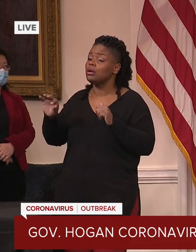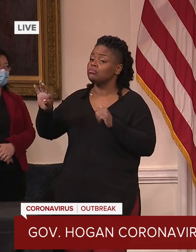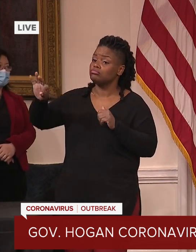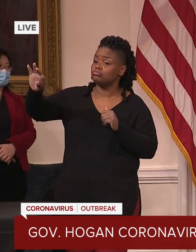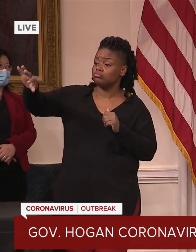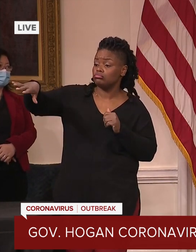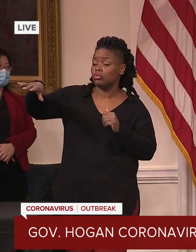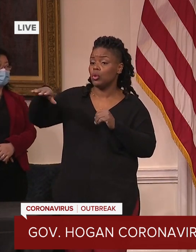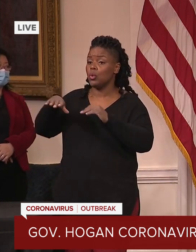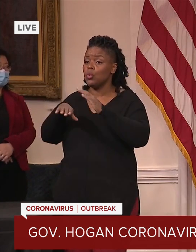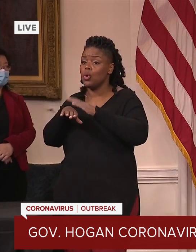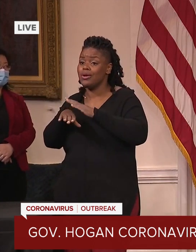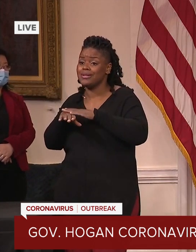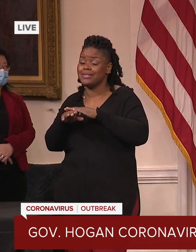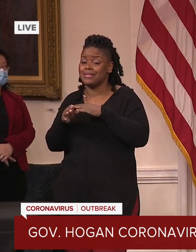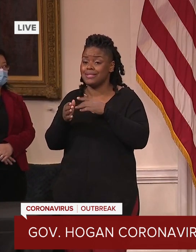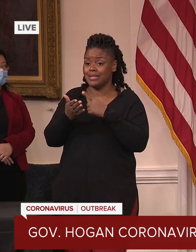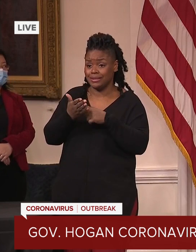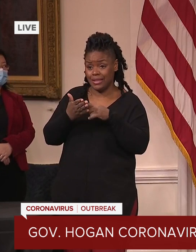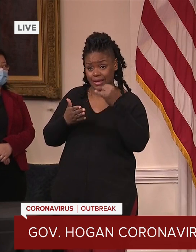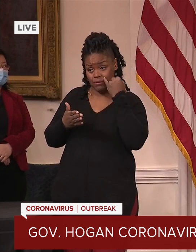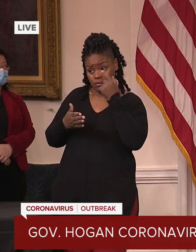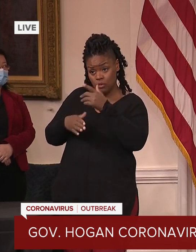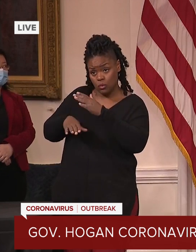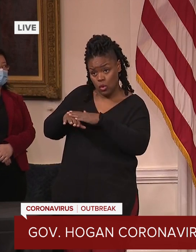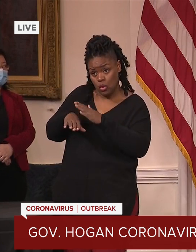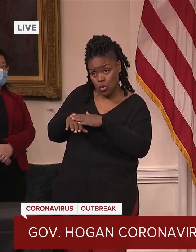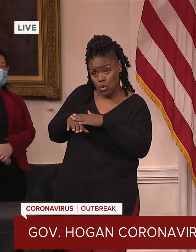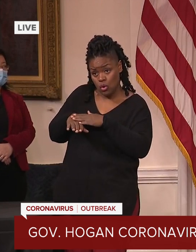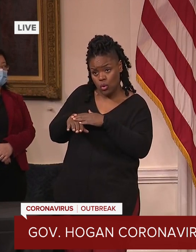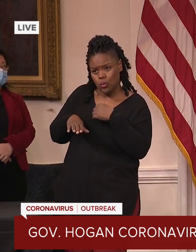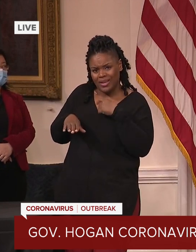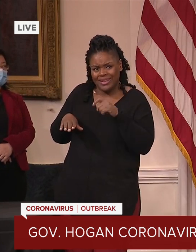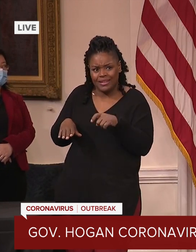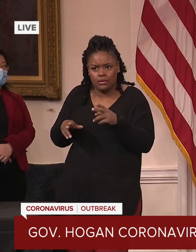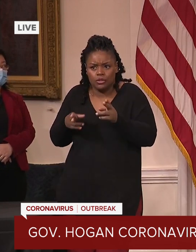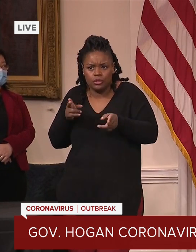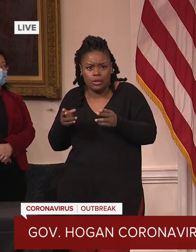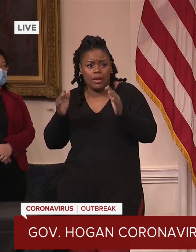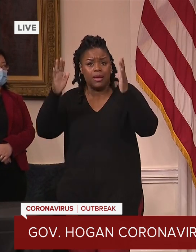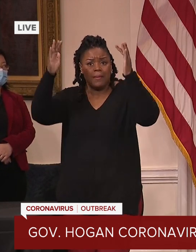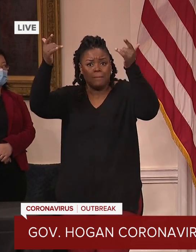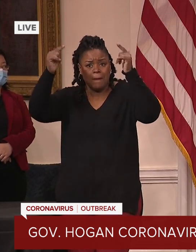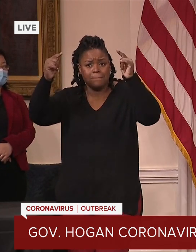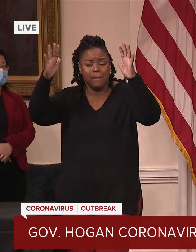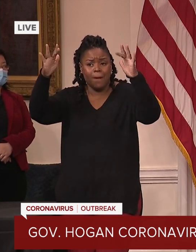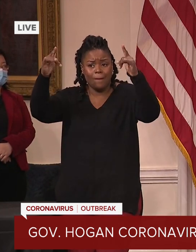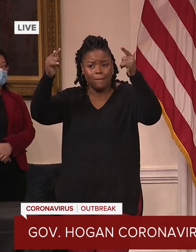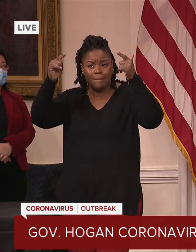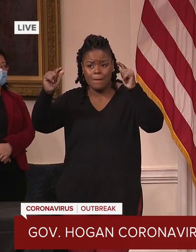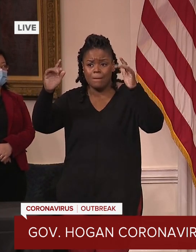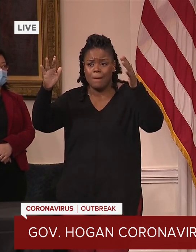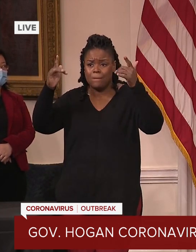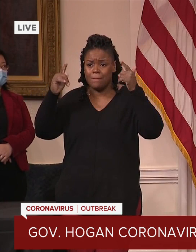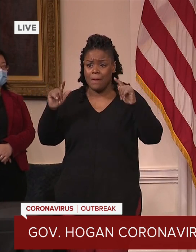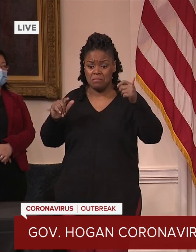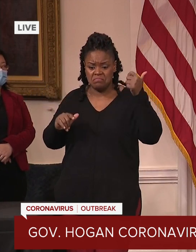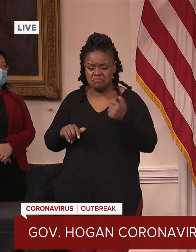the hospital systems, saying, look, we really need you to pick up the pace. We're not here to try to, you know,